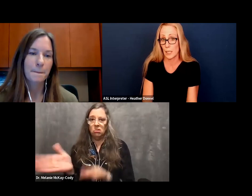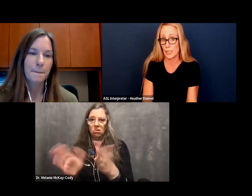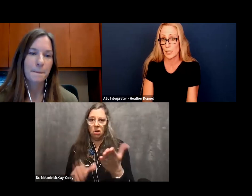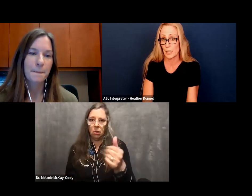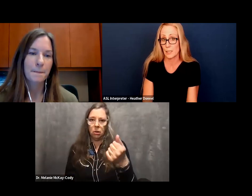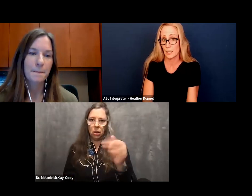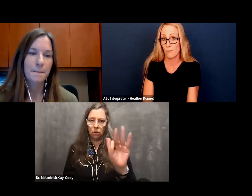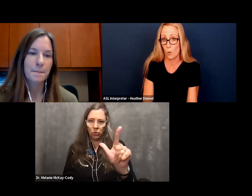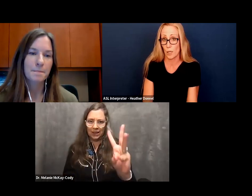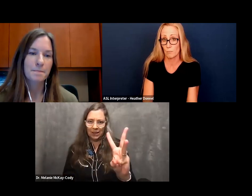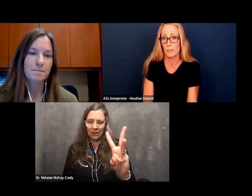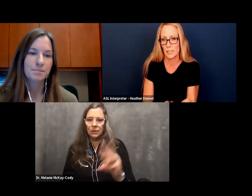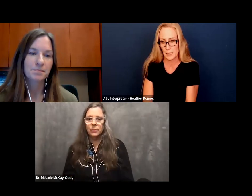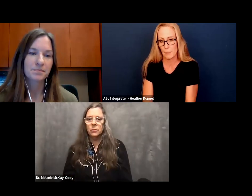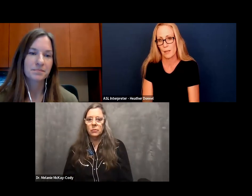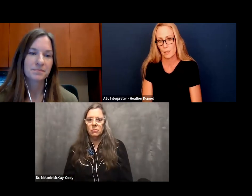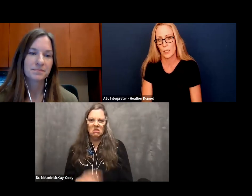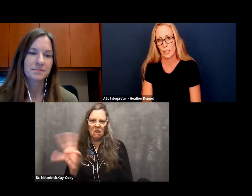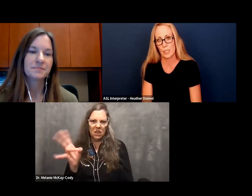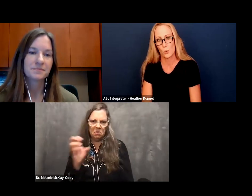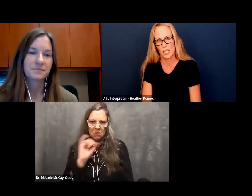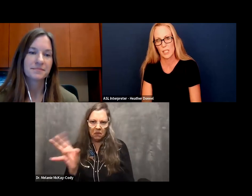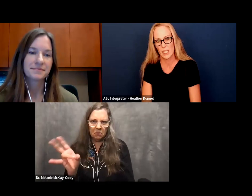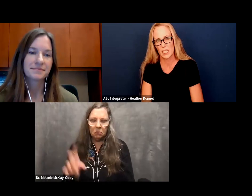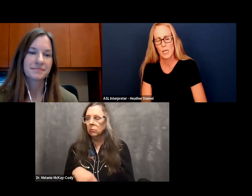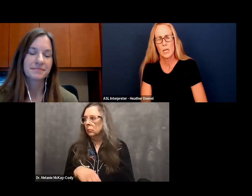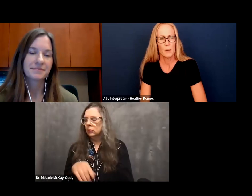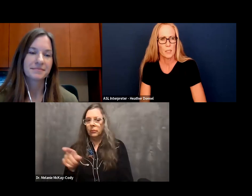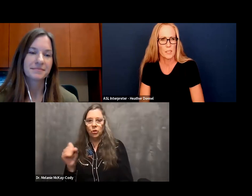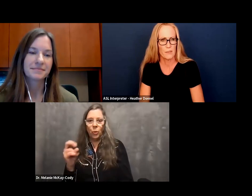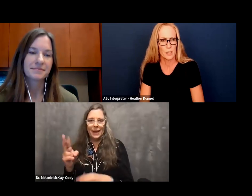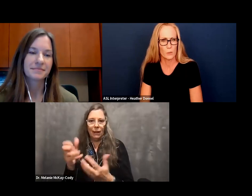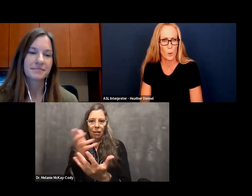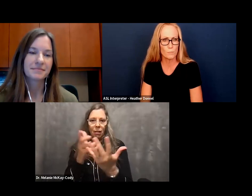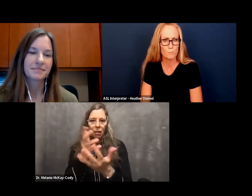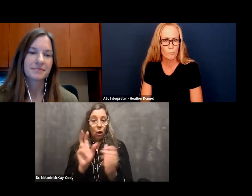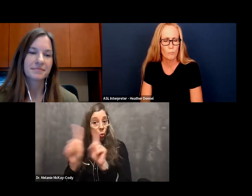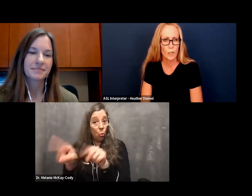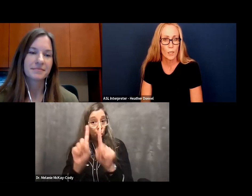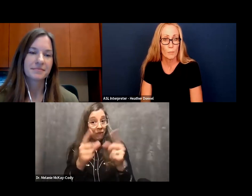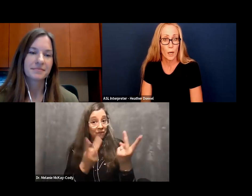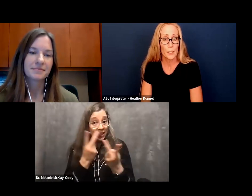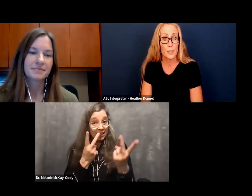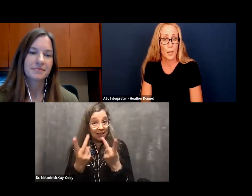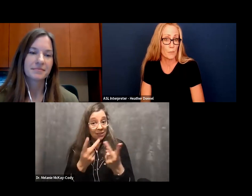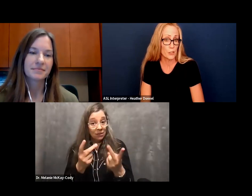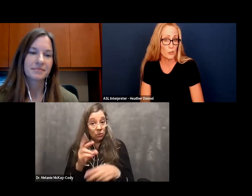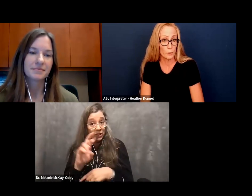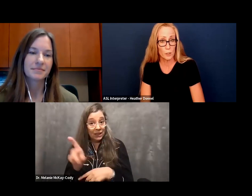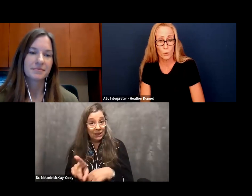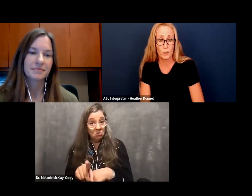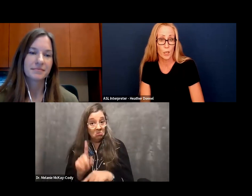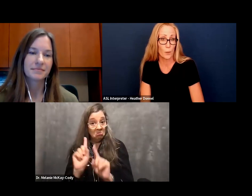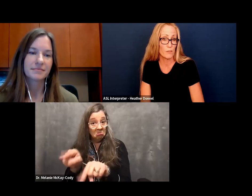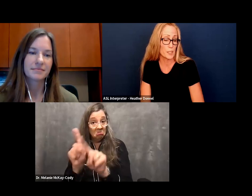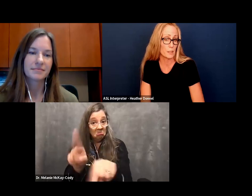in 1864. But as I said, passed away in 1926, approximately 70 years old. But this